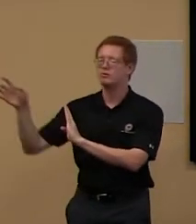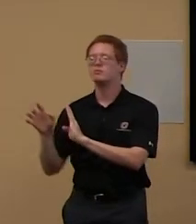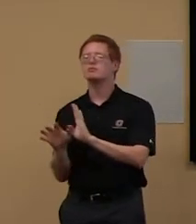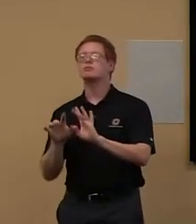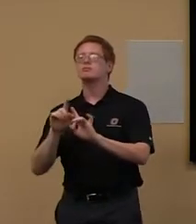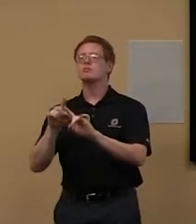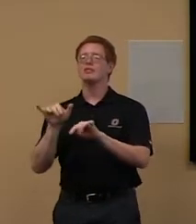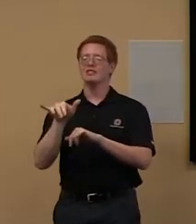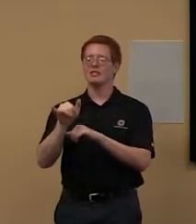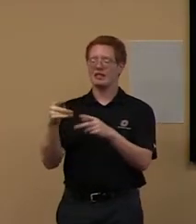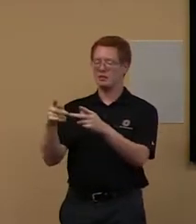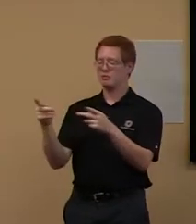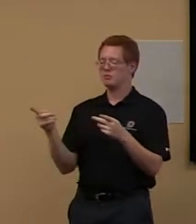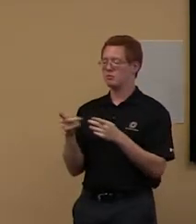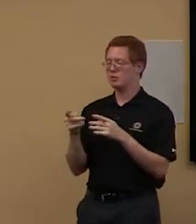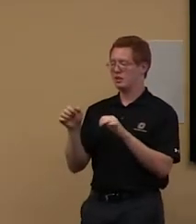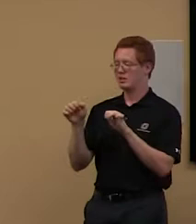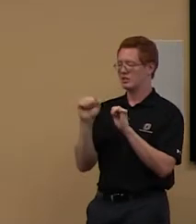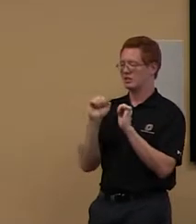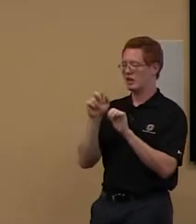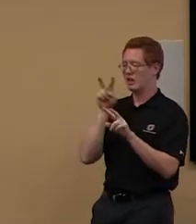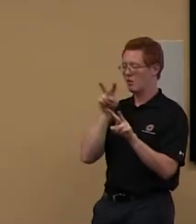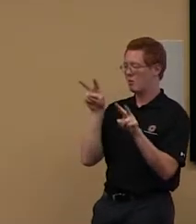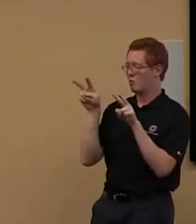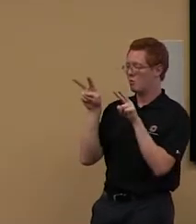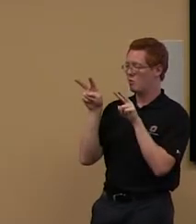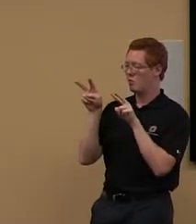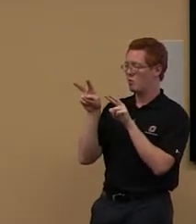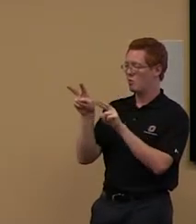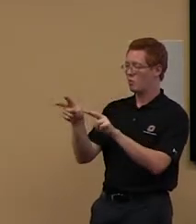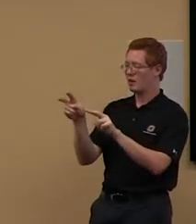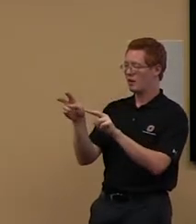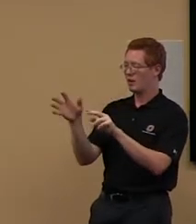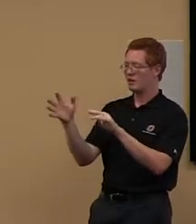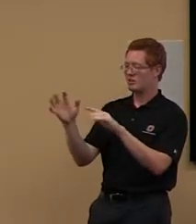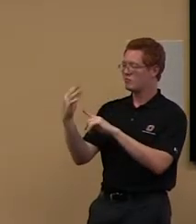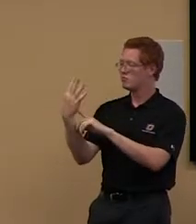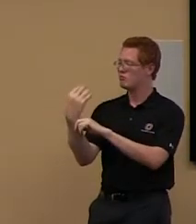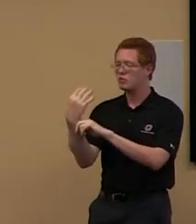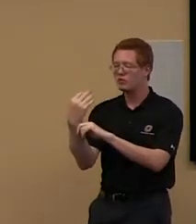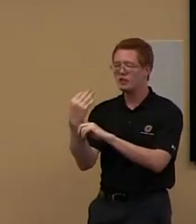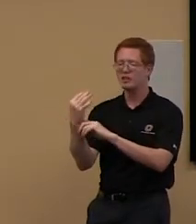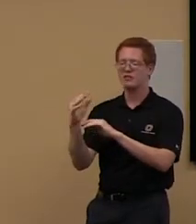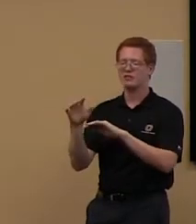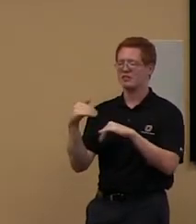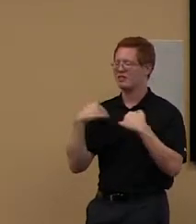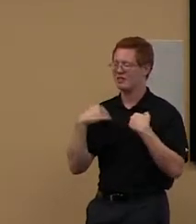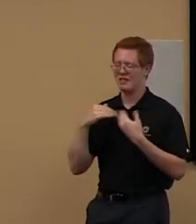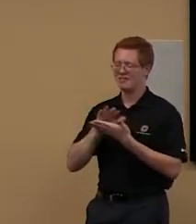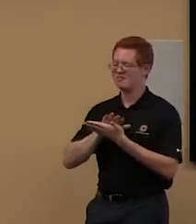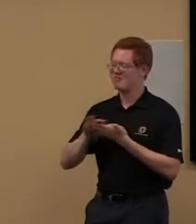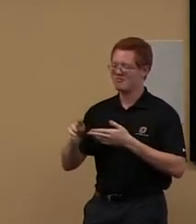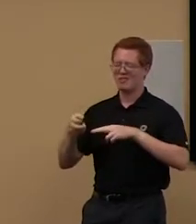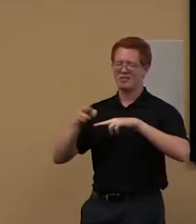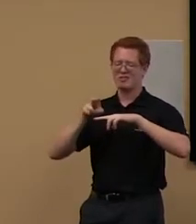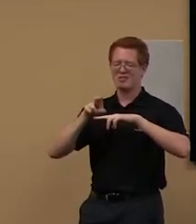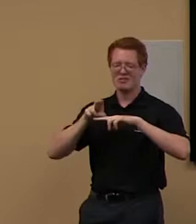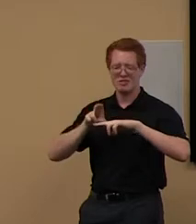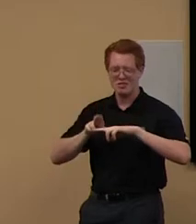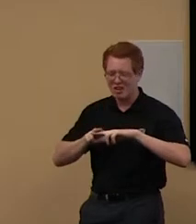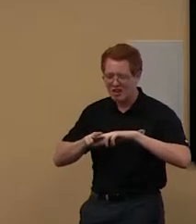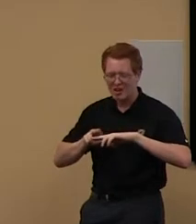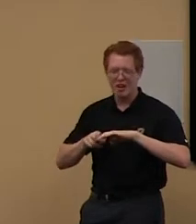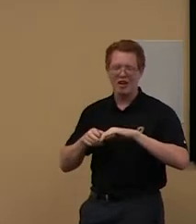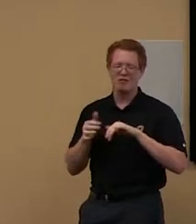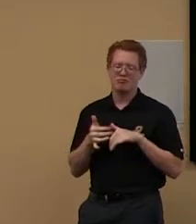is available to watch films, completely darkened, really nice, comfortable seating. And you can watch films